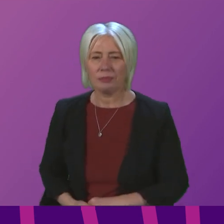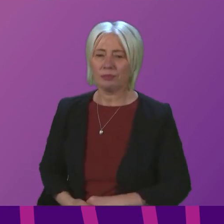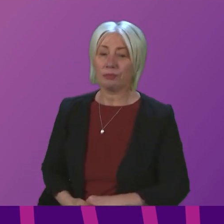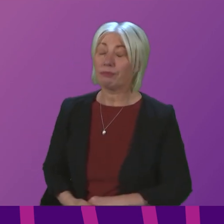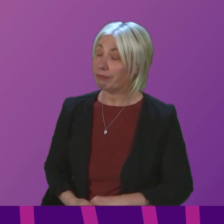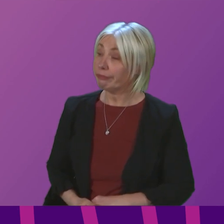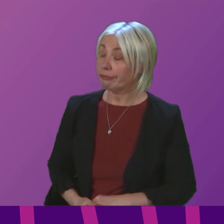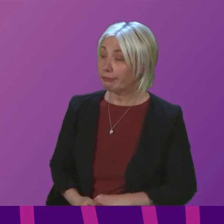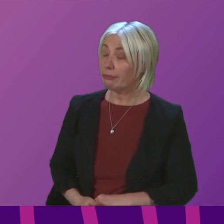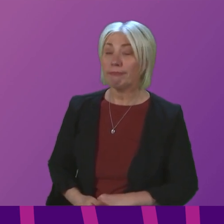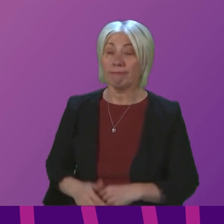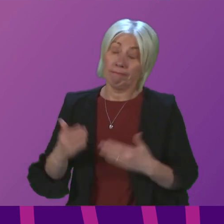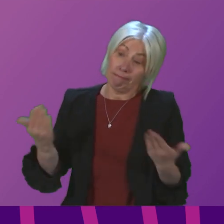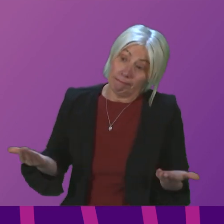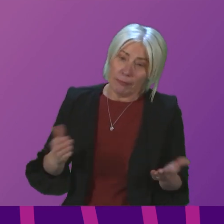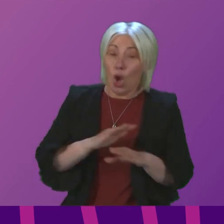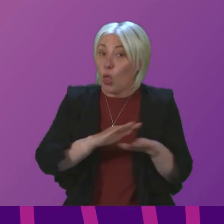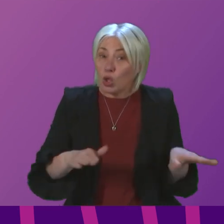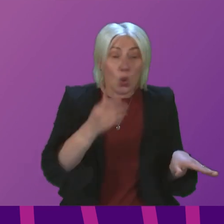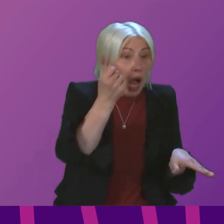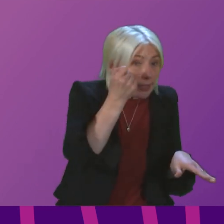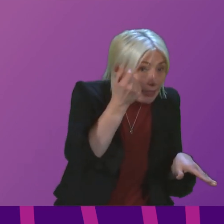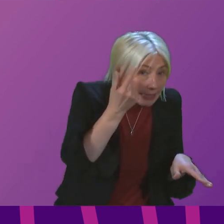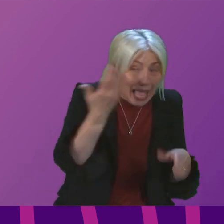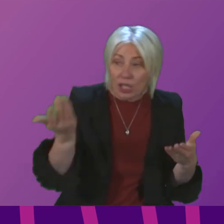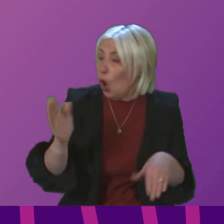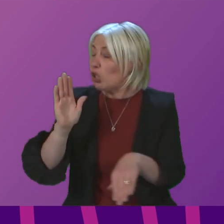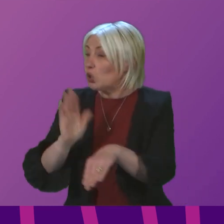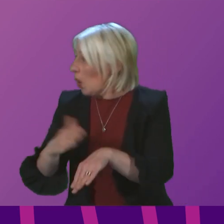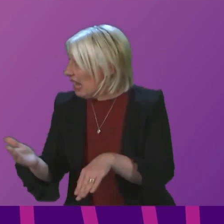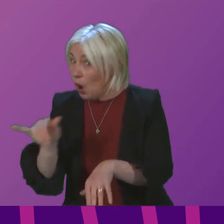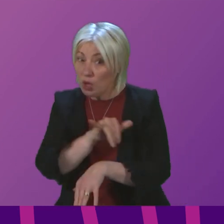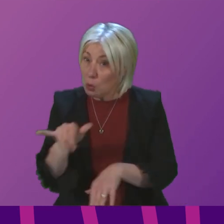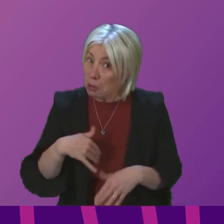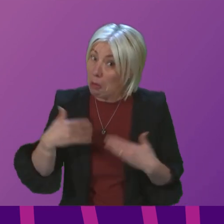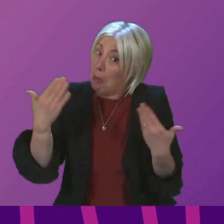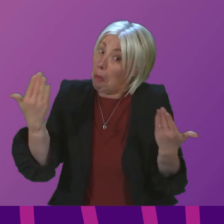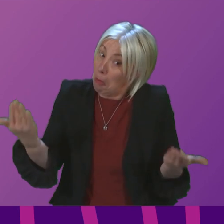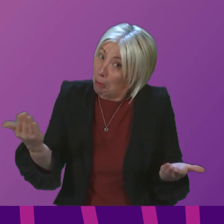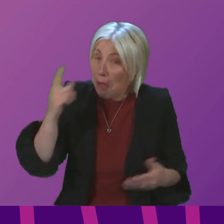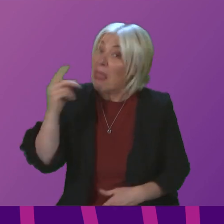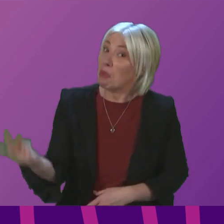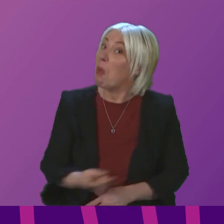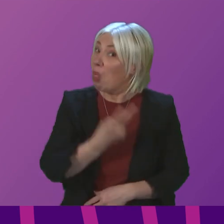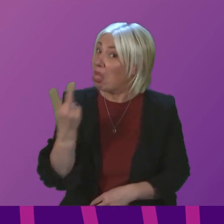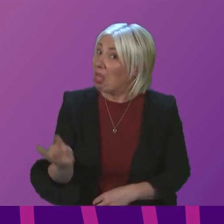Well, is it that they don't understand, or that they don't care? I think, to be honest, it's probably both of those things. I don't